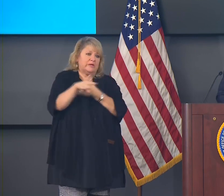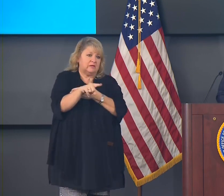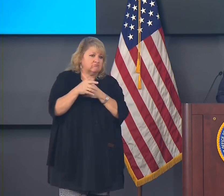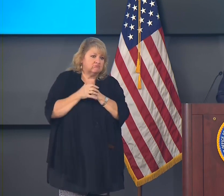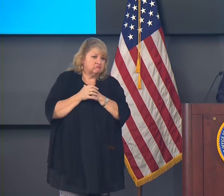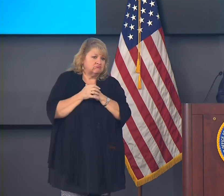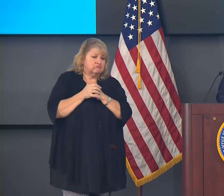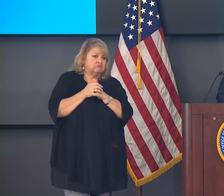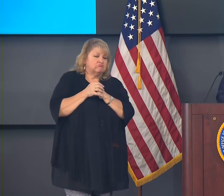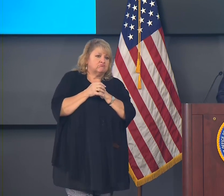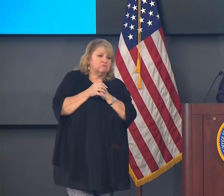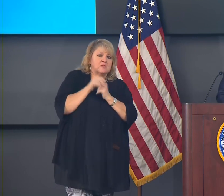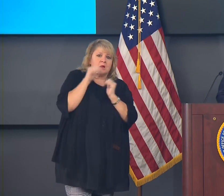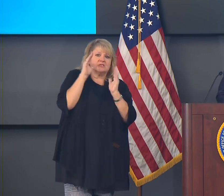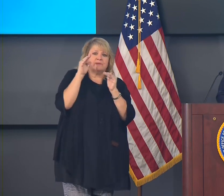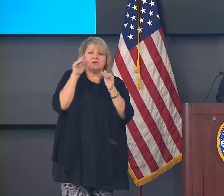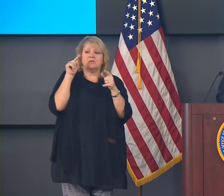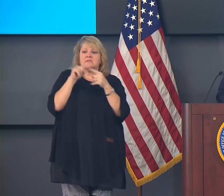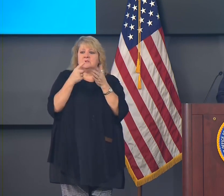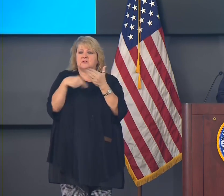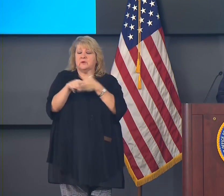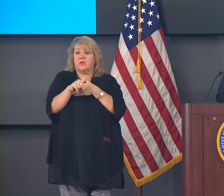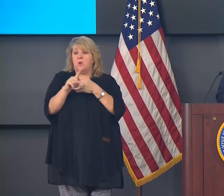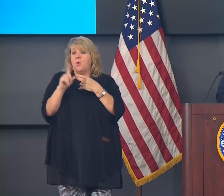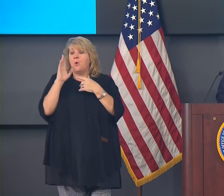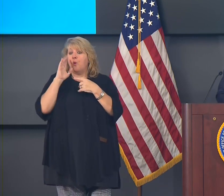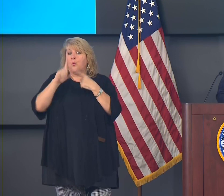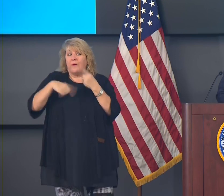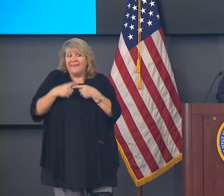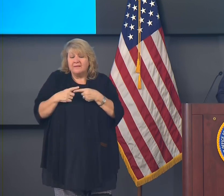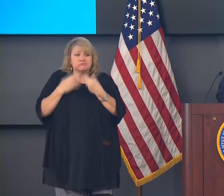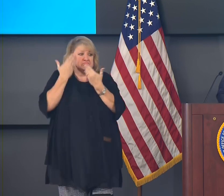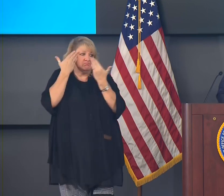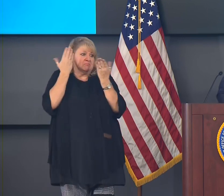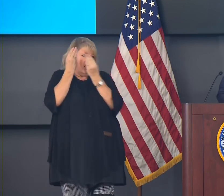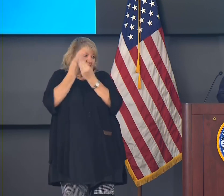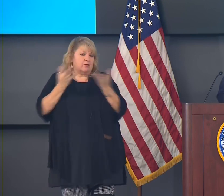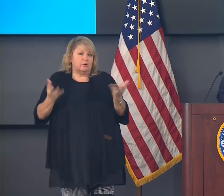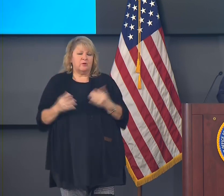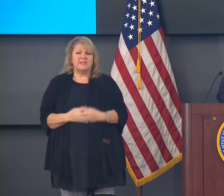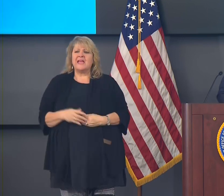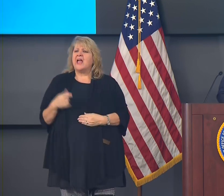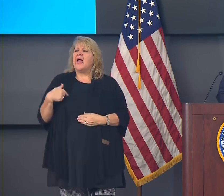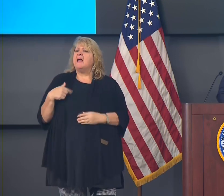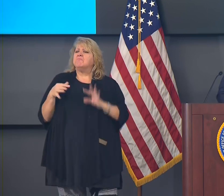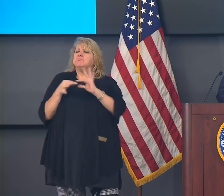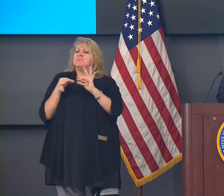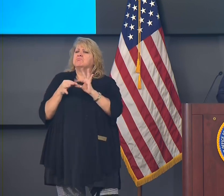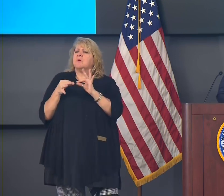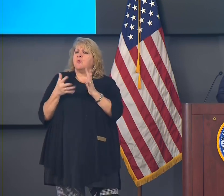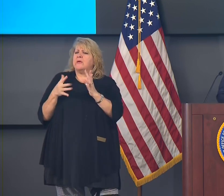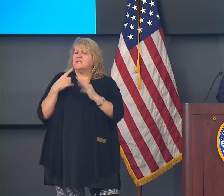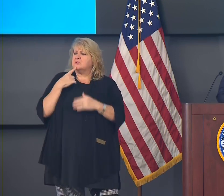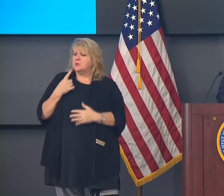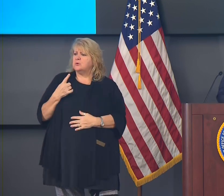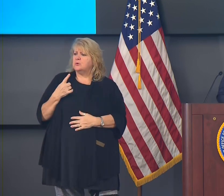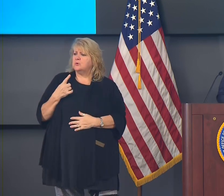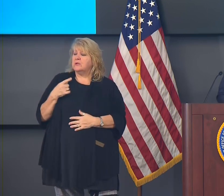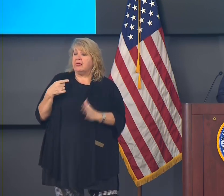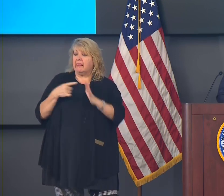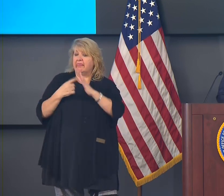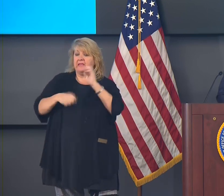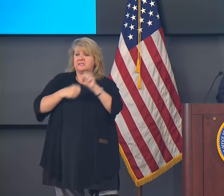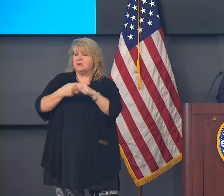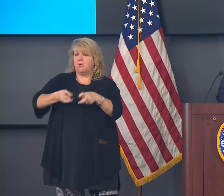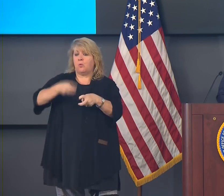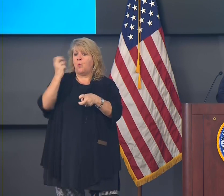And I'm not sure when we will we will let you know. As I mentioned a while ago, despite how difficult this year